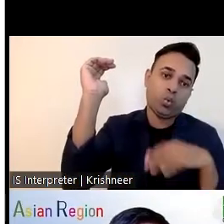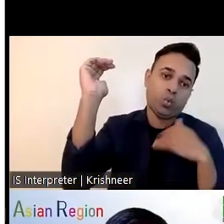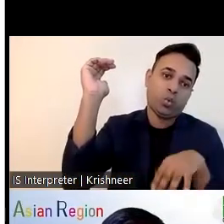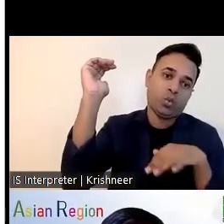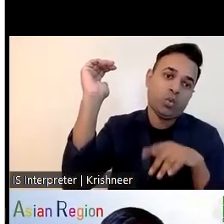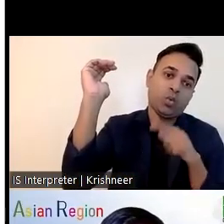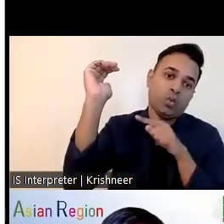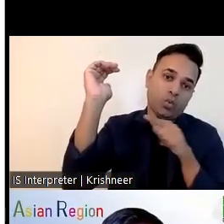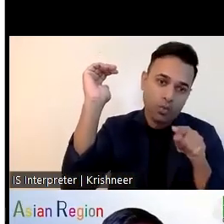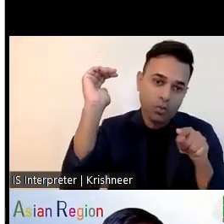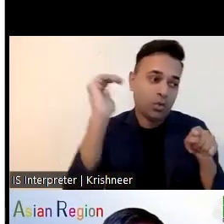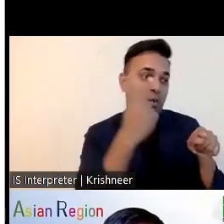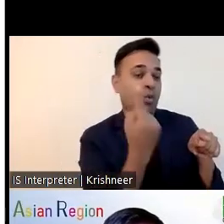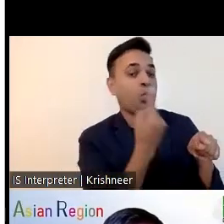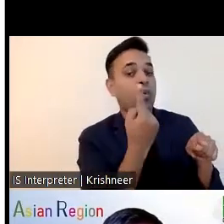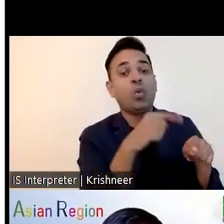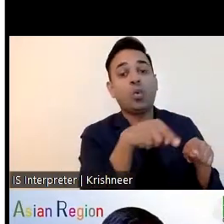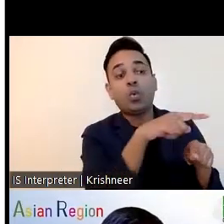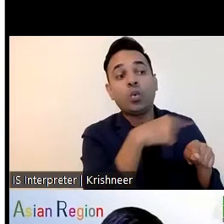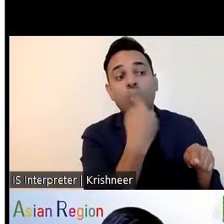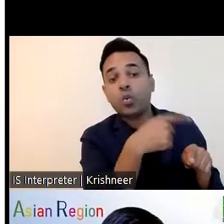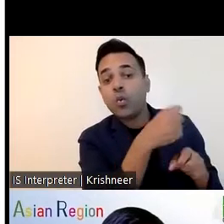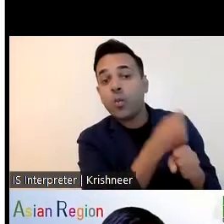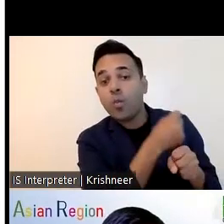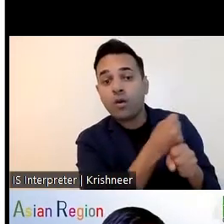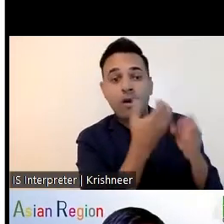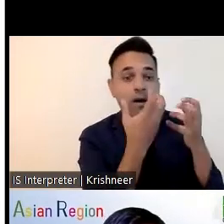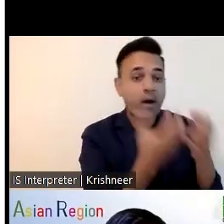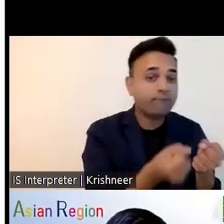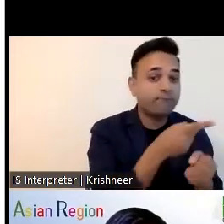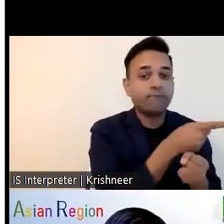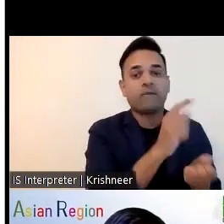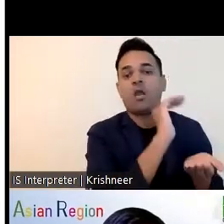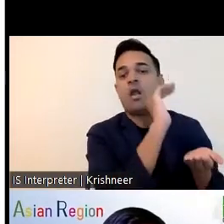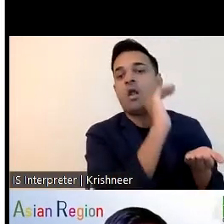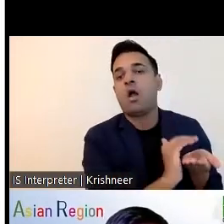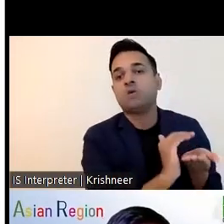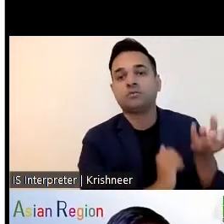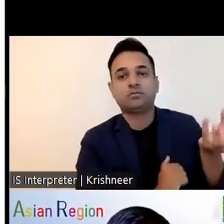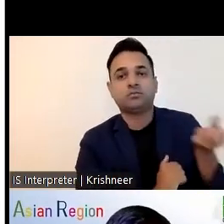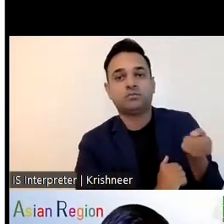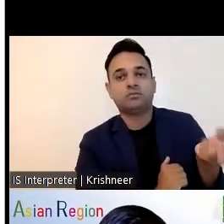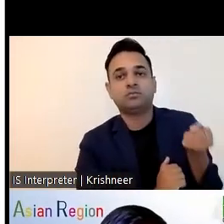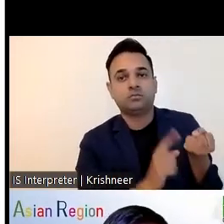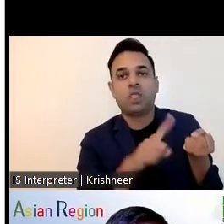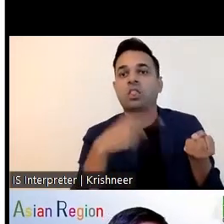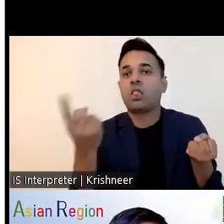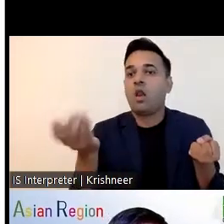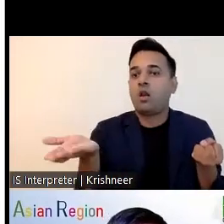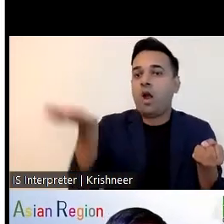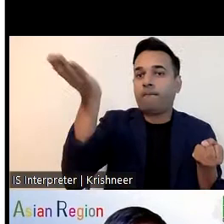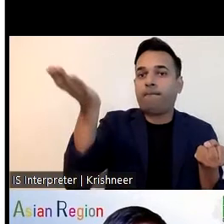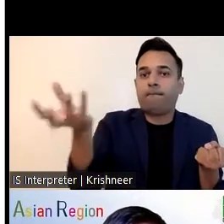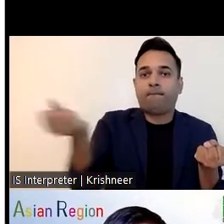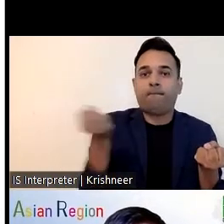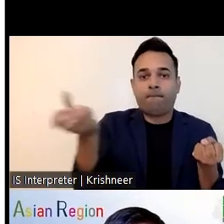other family members and one research conducted in 2016 showed that 36.4 persons with persons